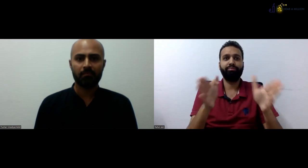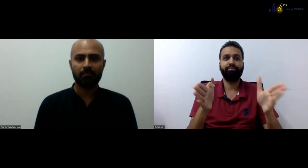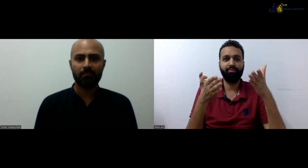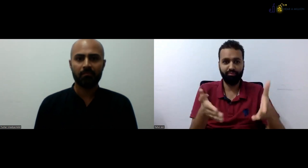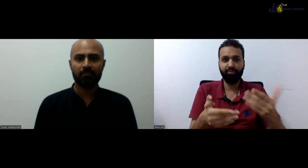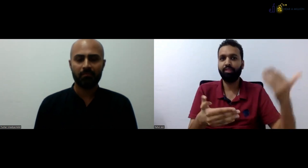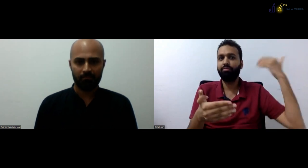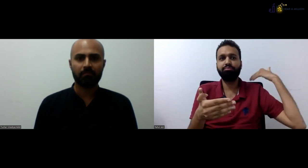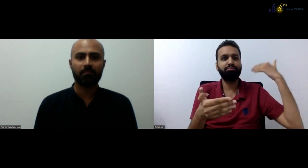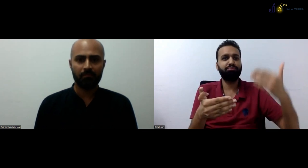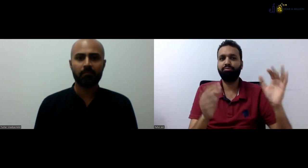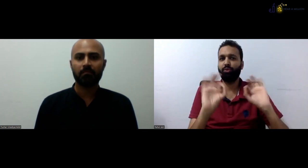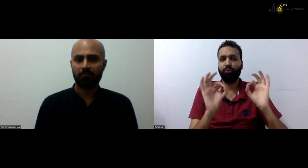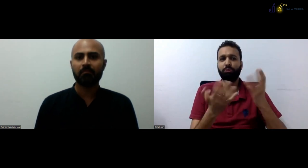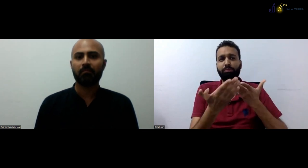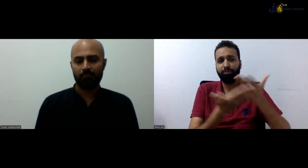approved.